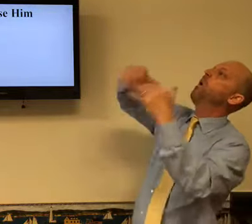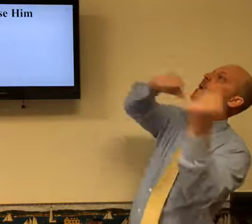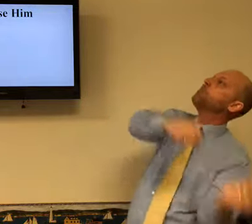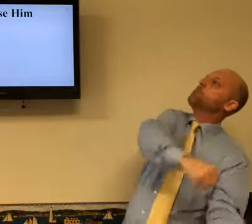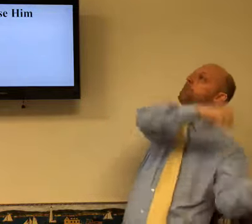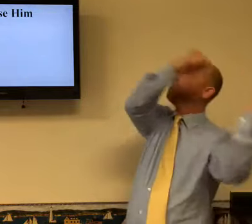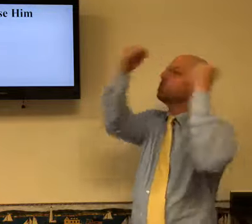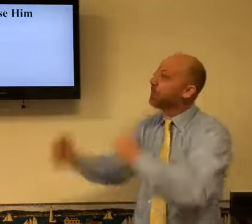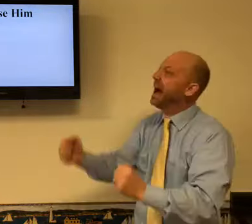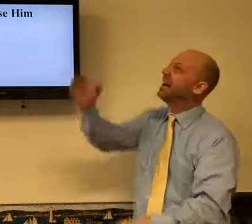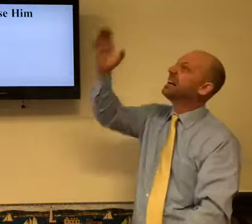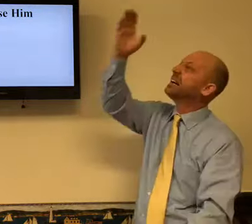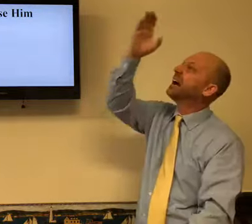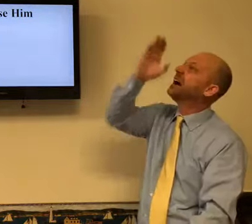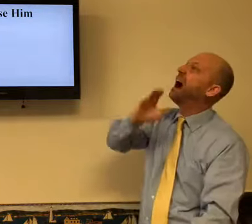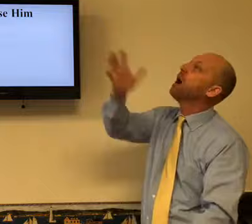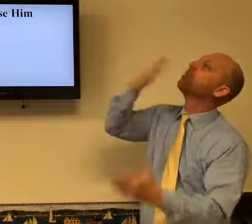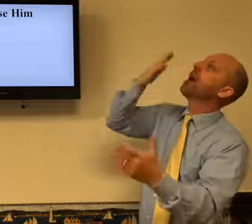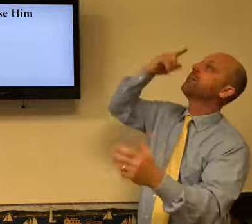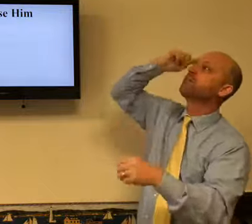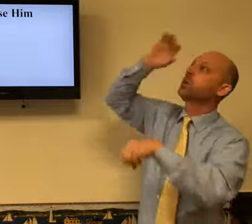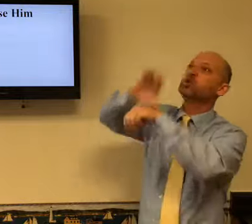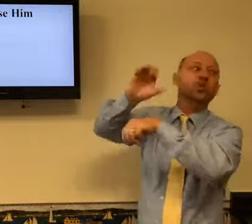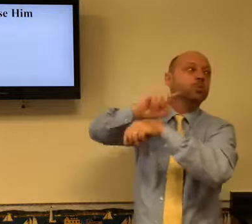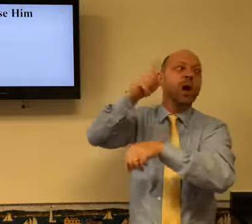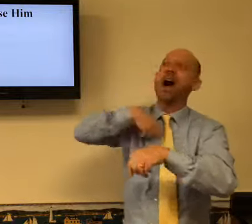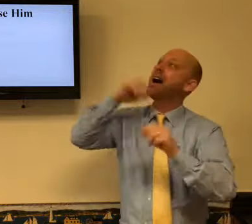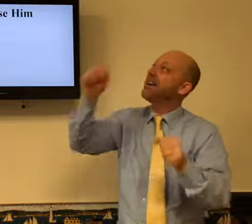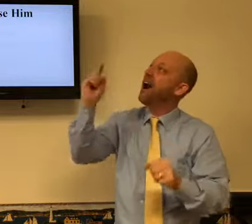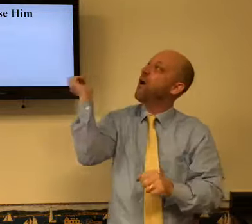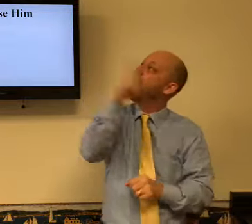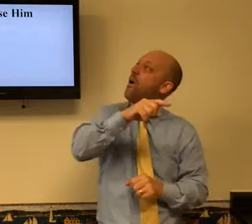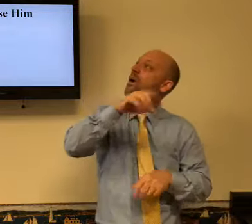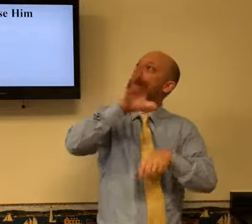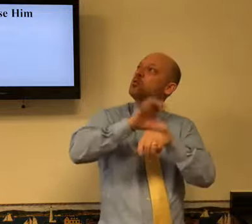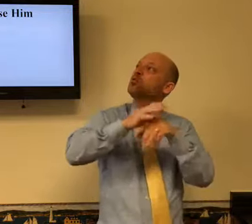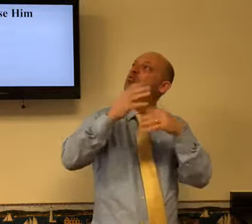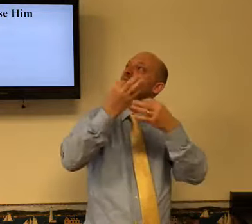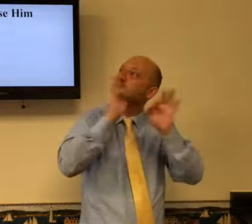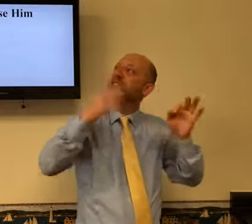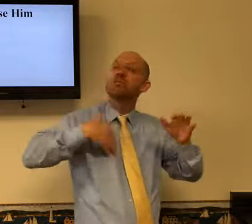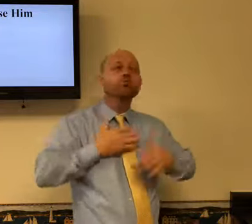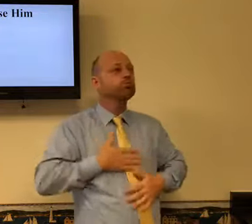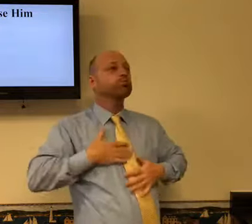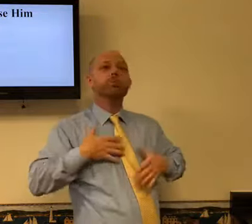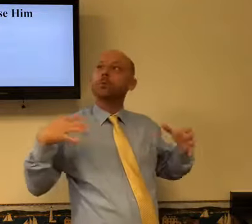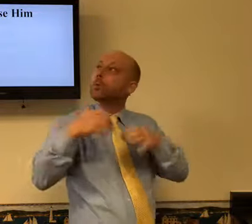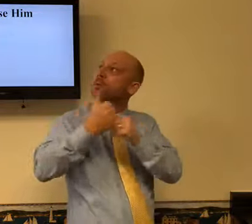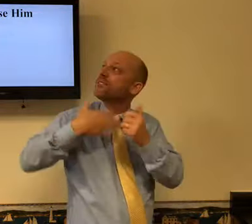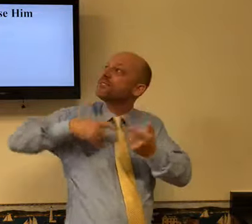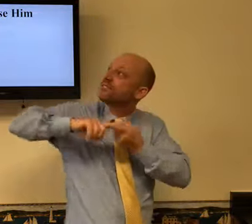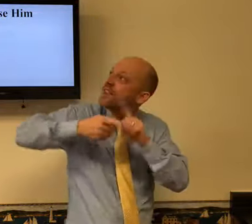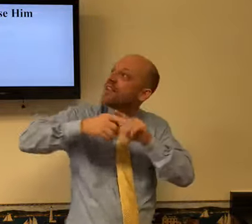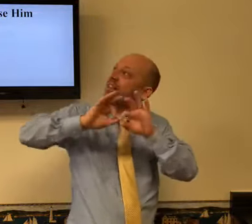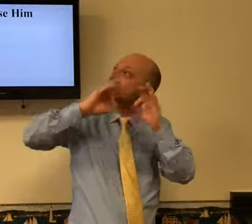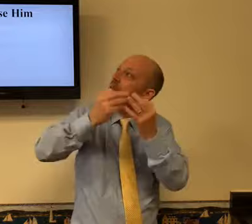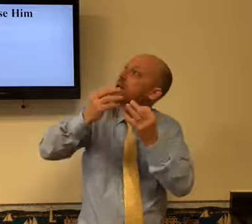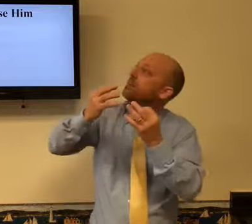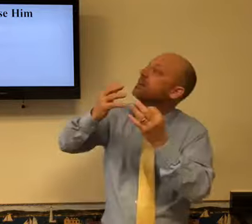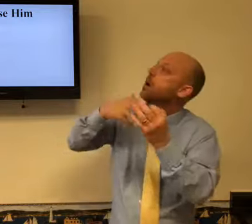you, Lord. You're all powerful God. Thank you for church where I can go. We have freedom to be here. Thank